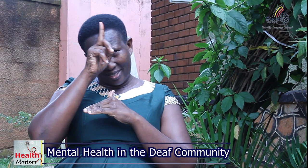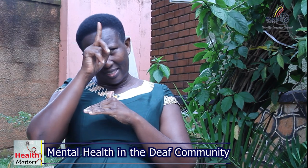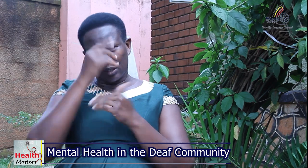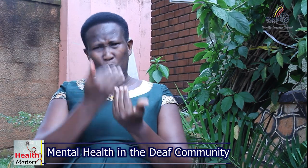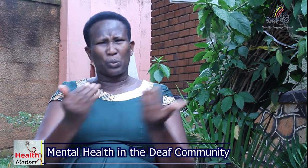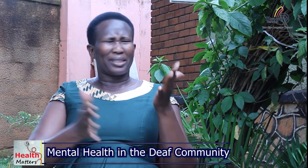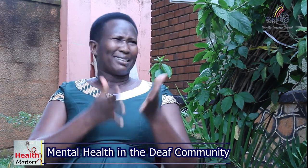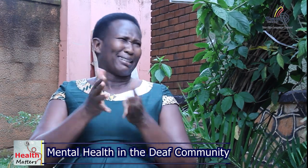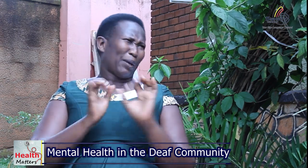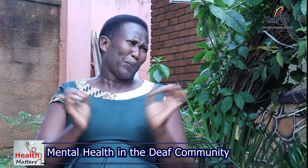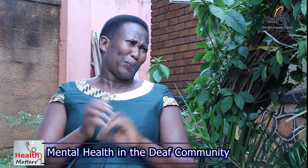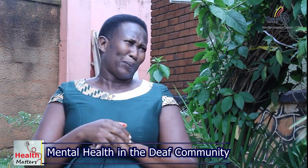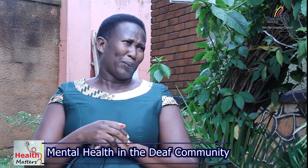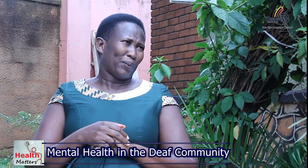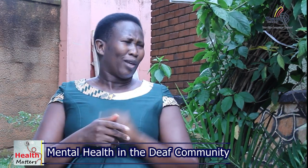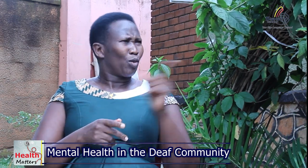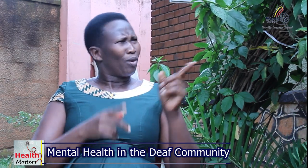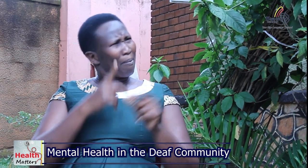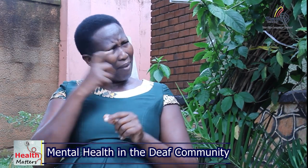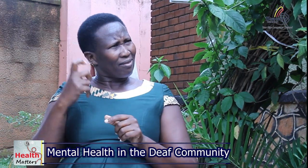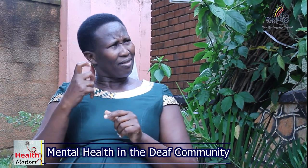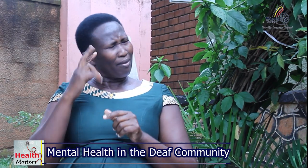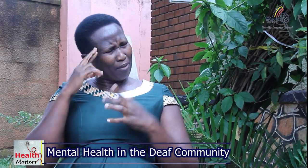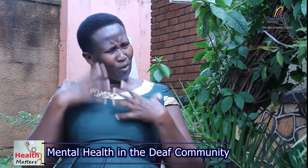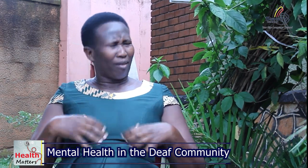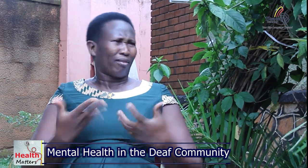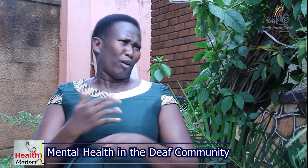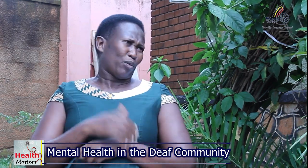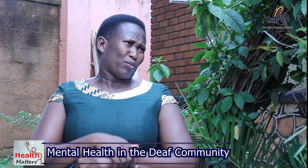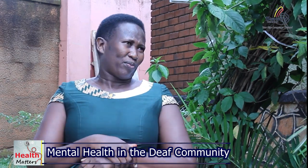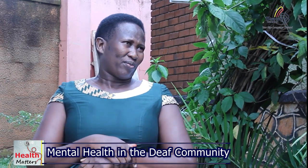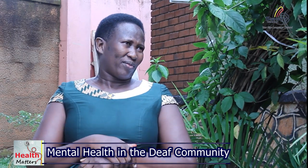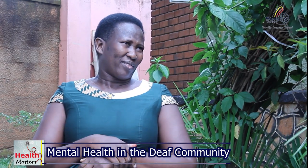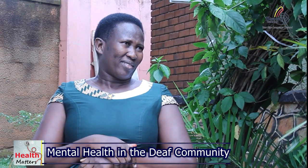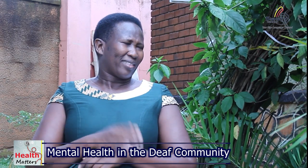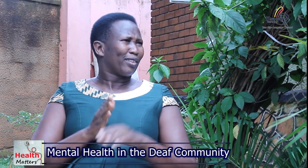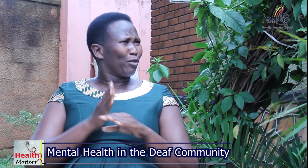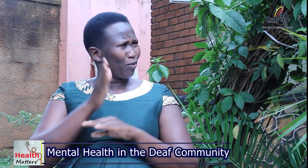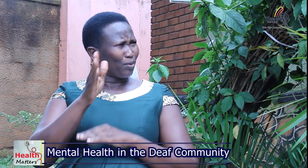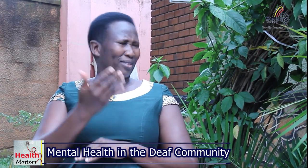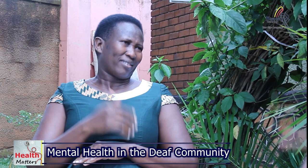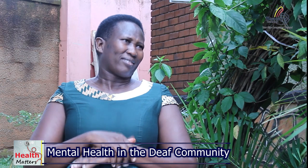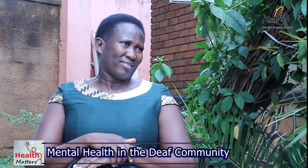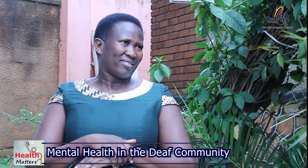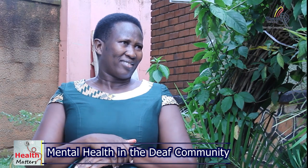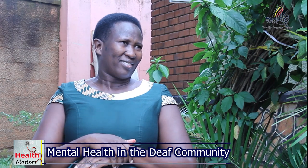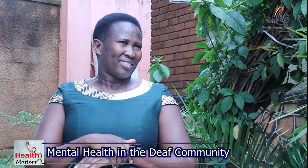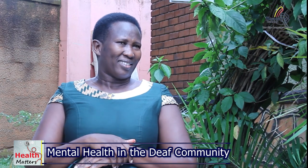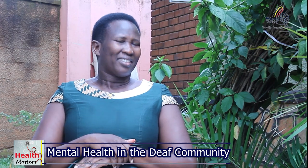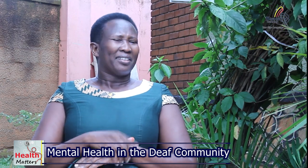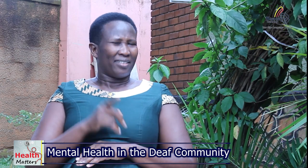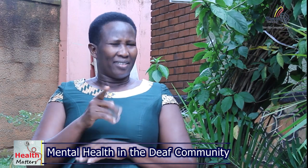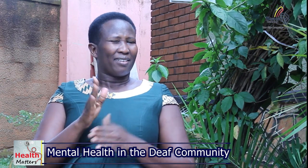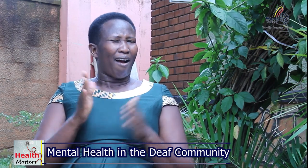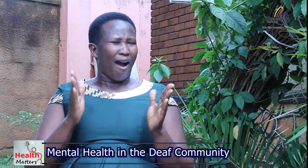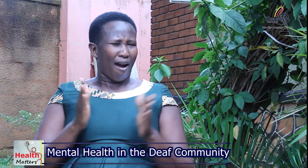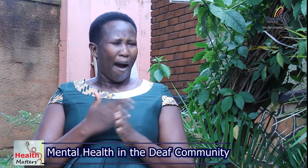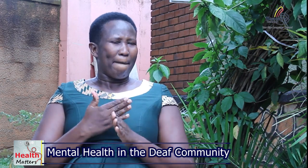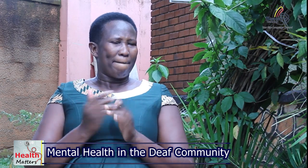when they go to the village that and children don't know sign language can you imagine how is the health how is the future of